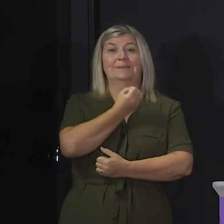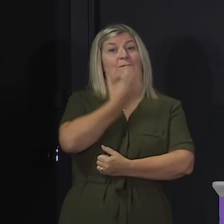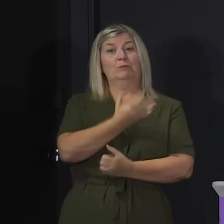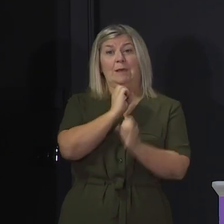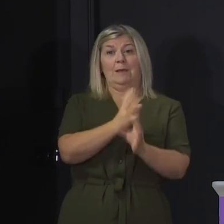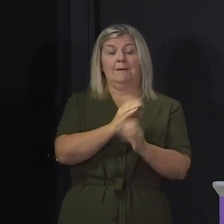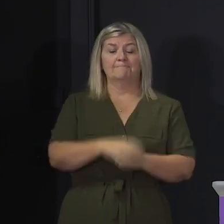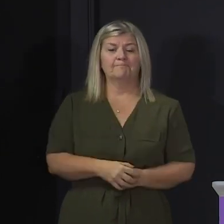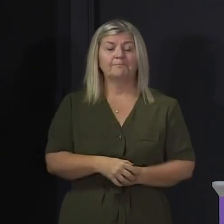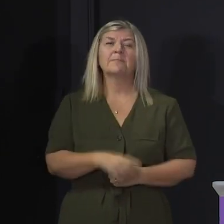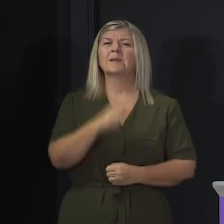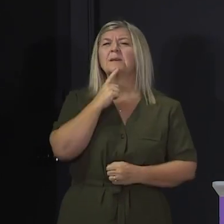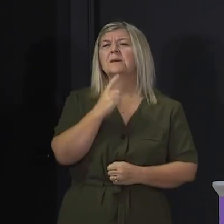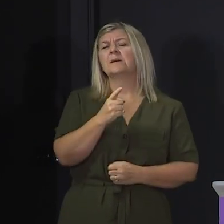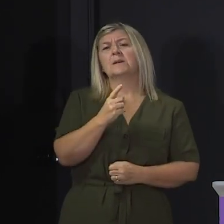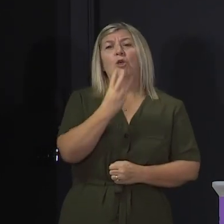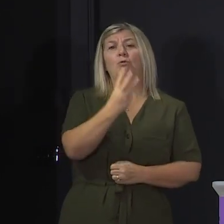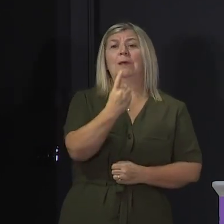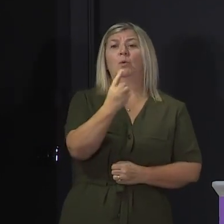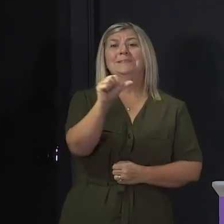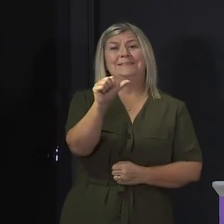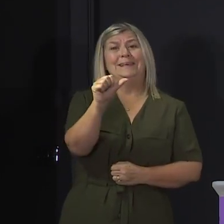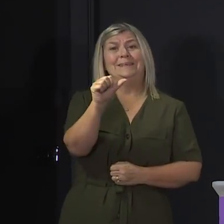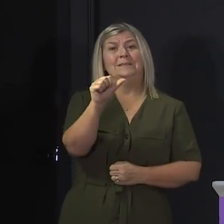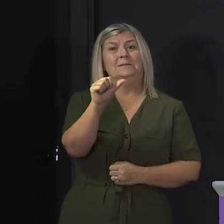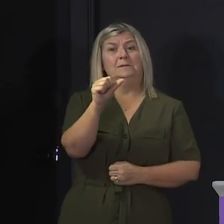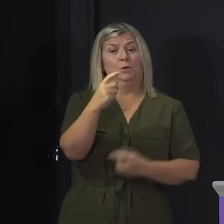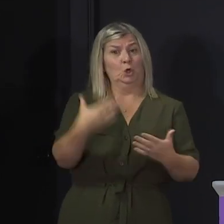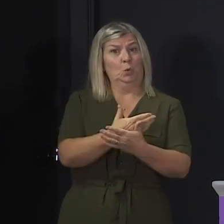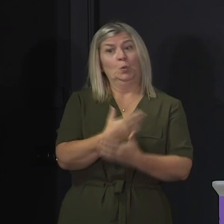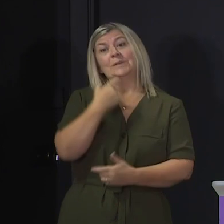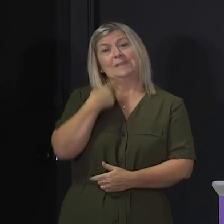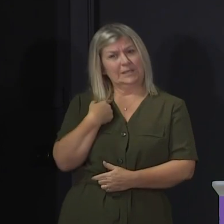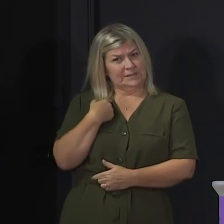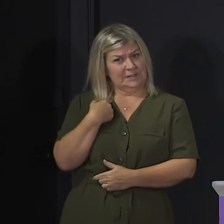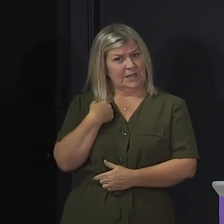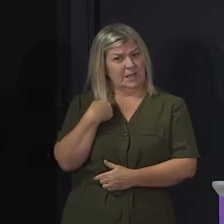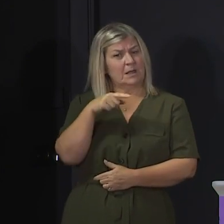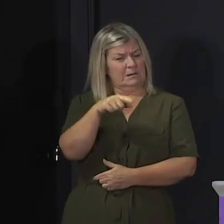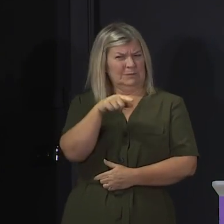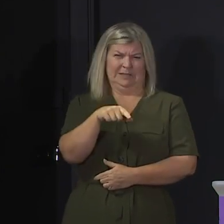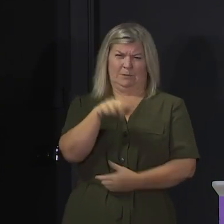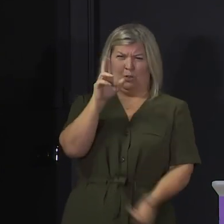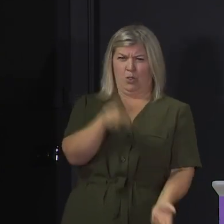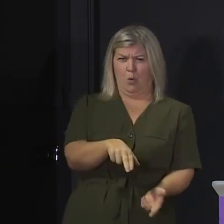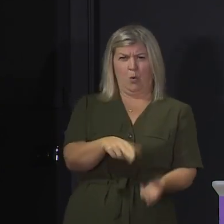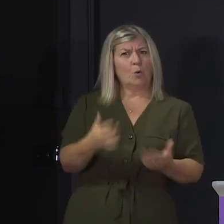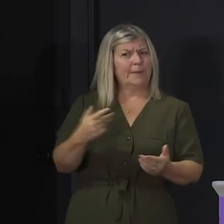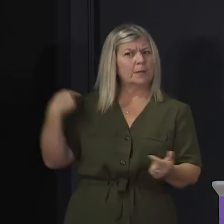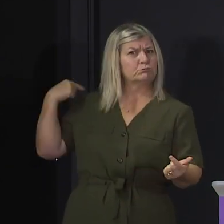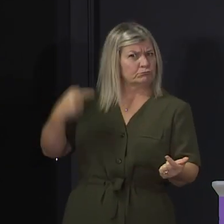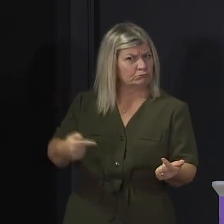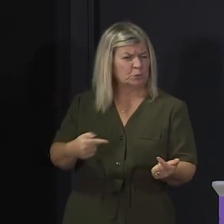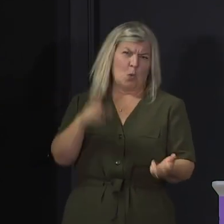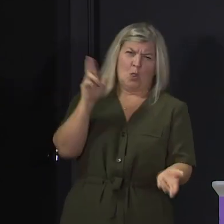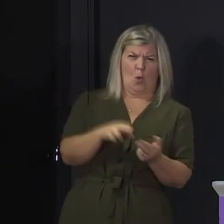We reported only 316 new cases yesterday and as you can see that's far lower than the numbers we have been